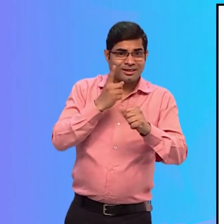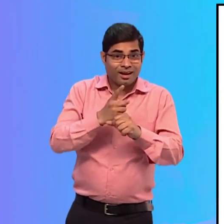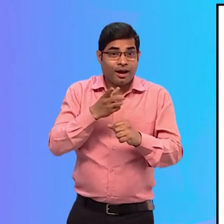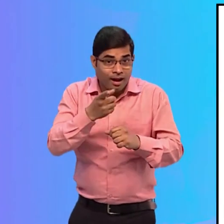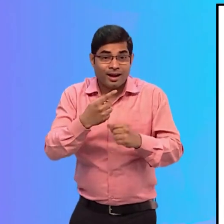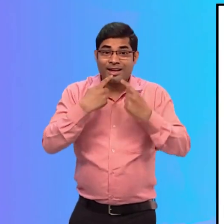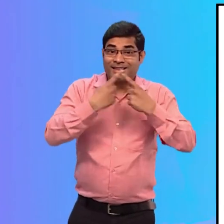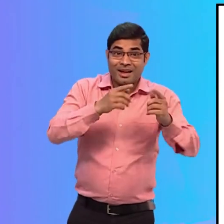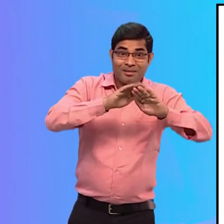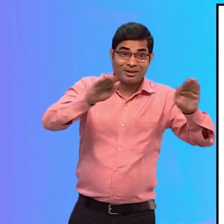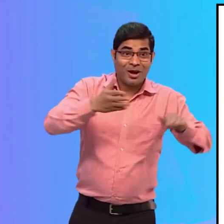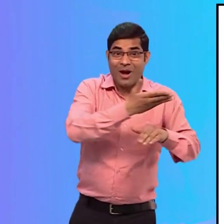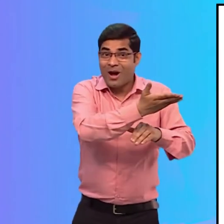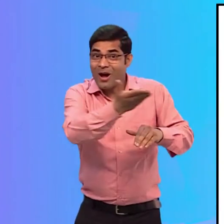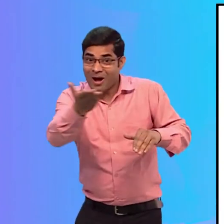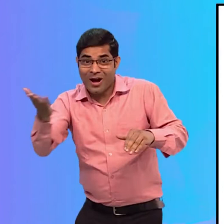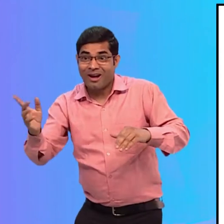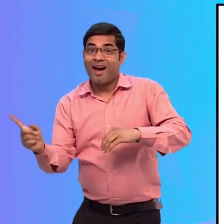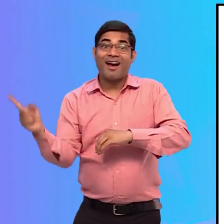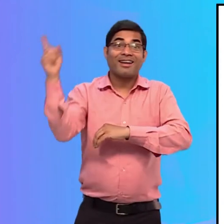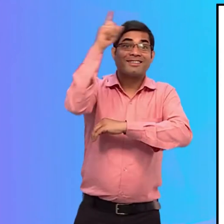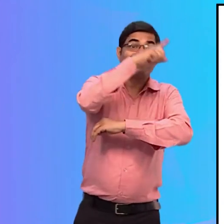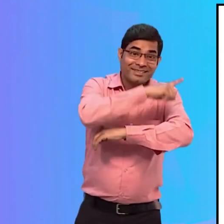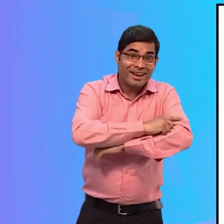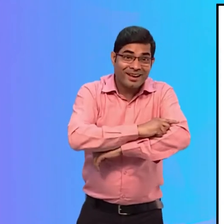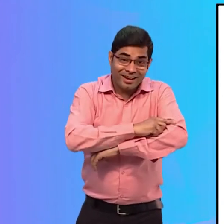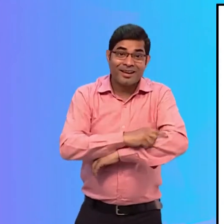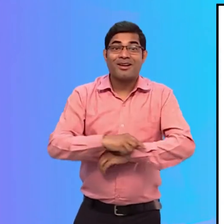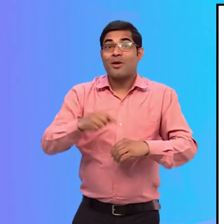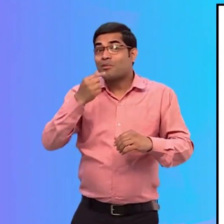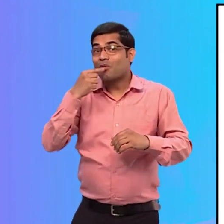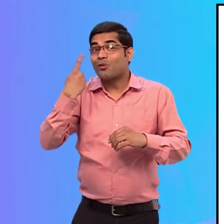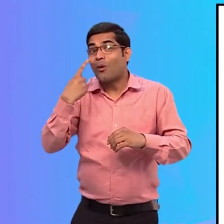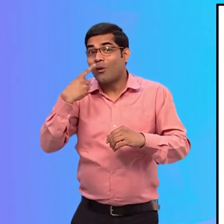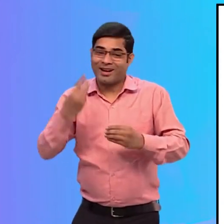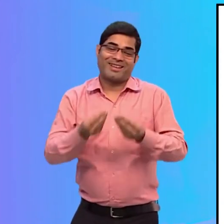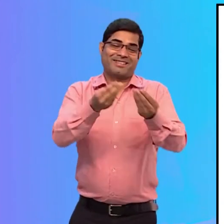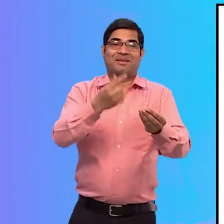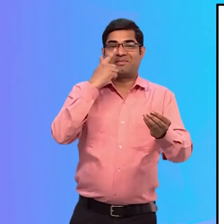Ma'am says, So, class, today's toffee goes to Priya.